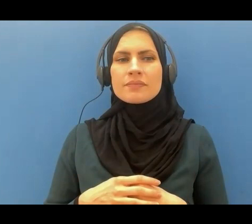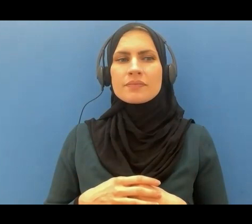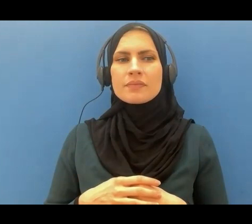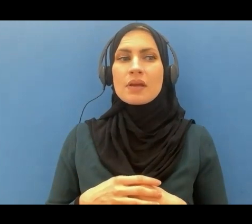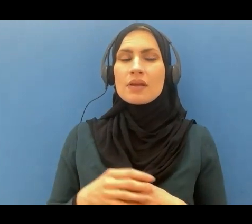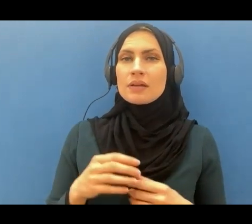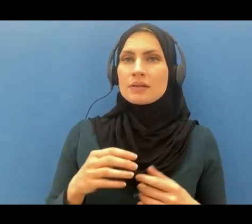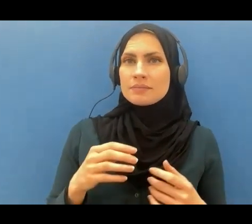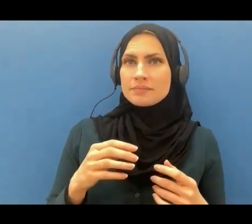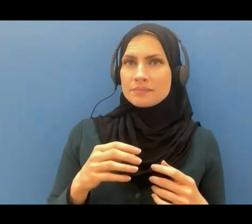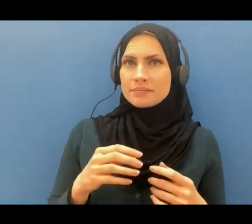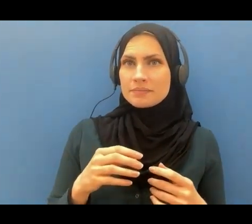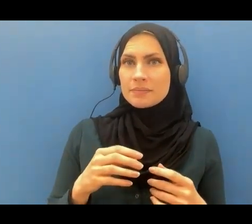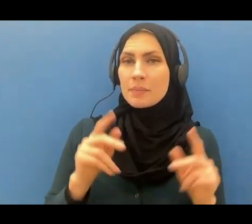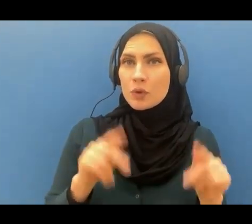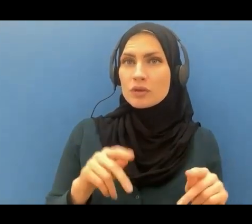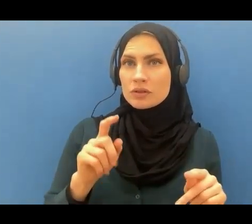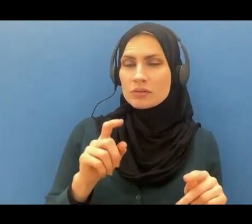meaning on the day of judgment. Okay?